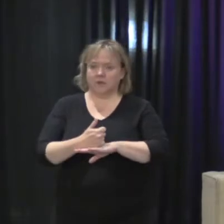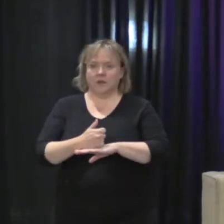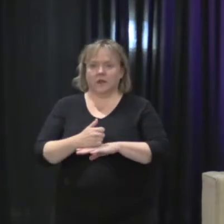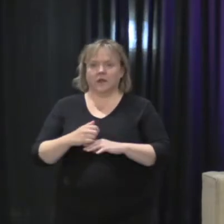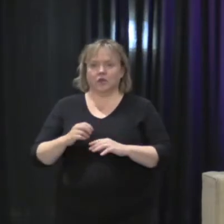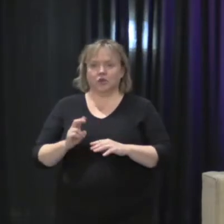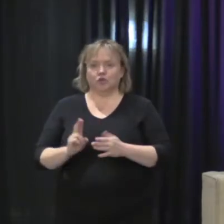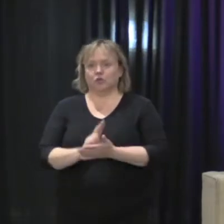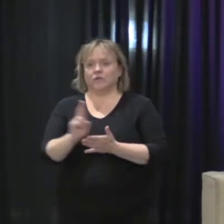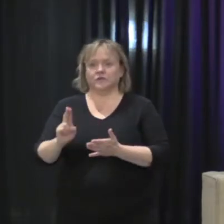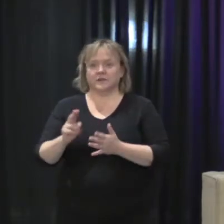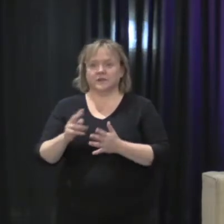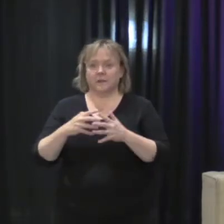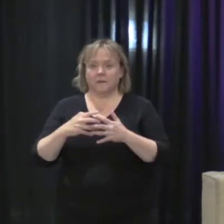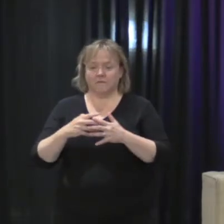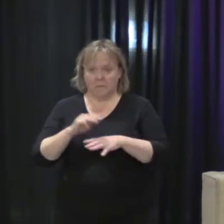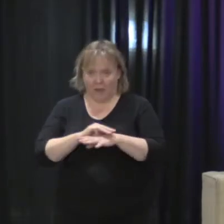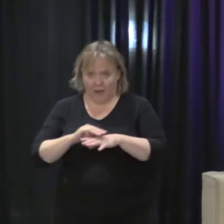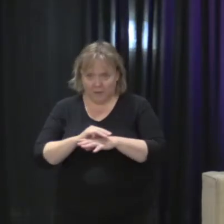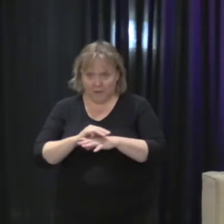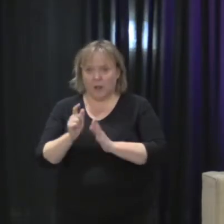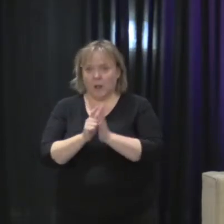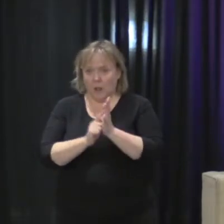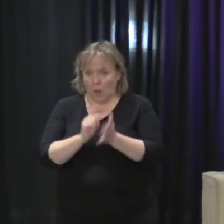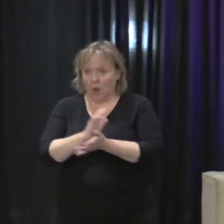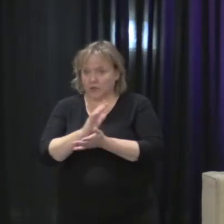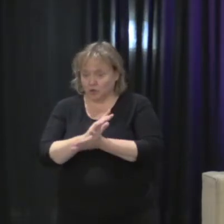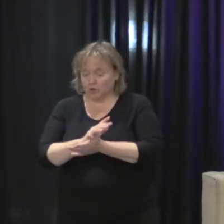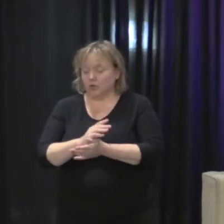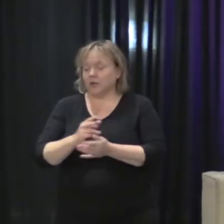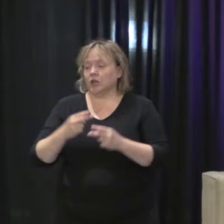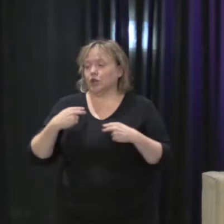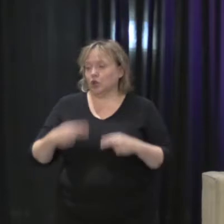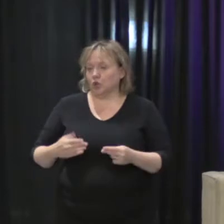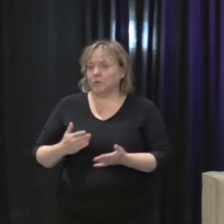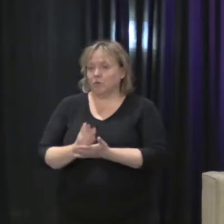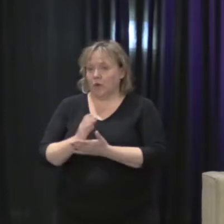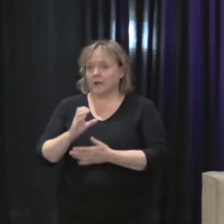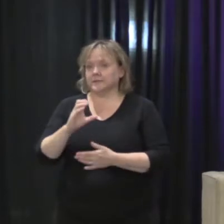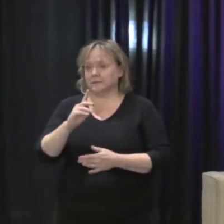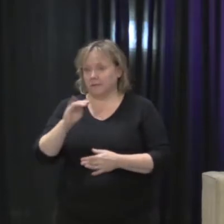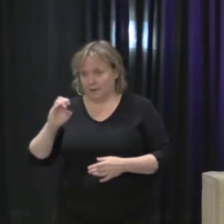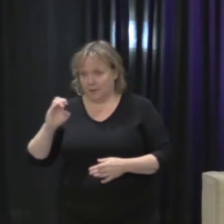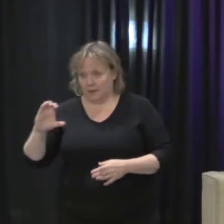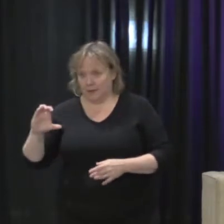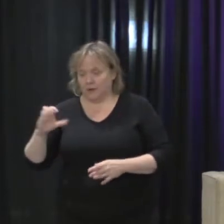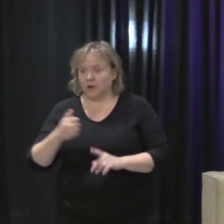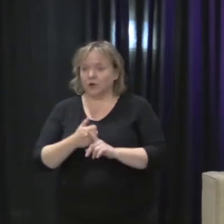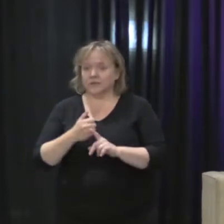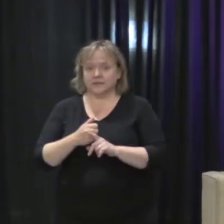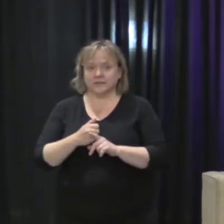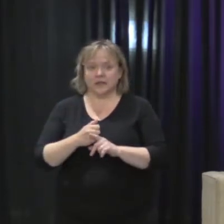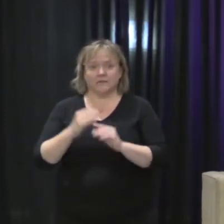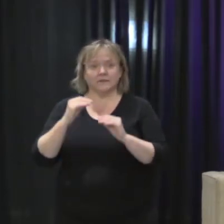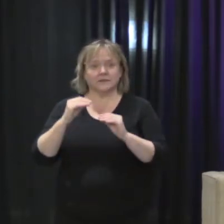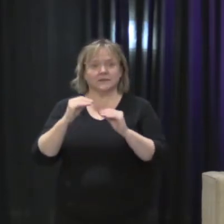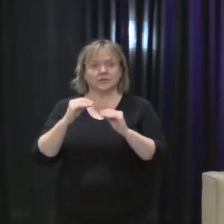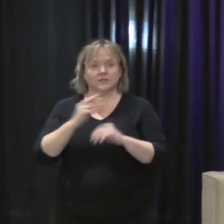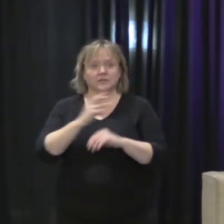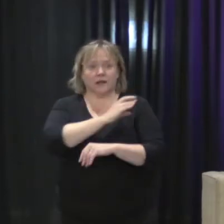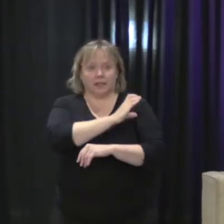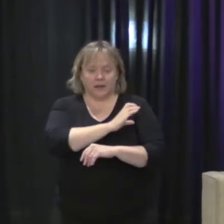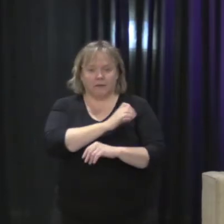I'm sorry, University of Miami Law School Human Rights Clinic, where she's a professor of clinical legal